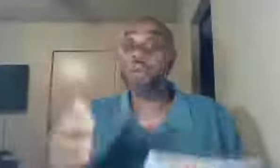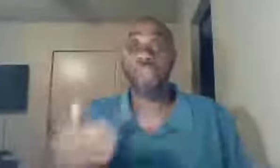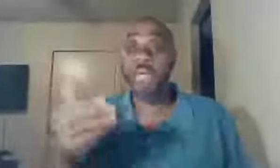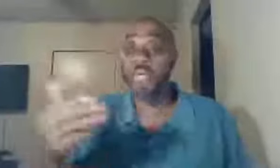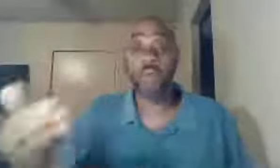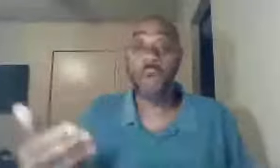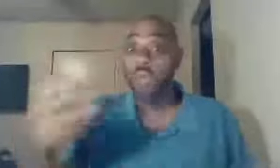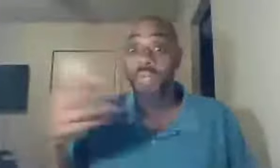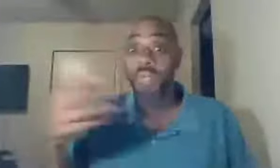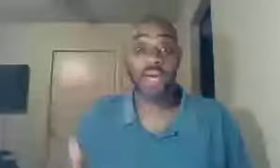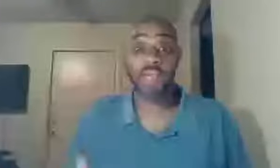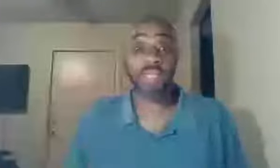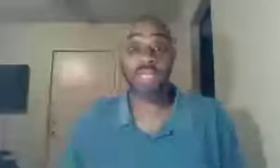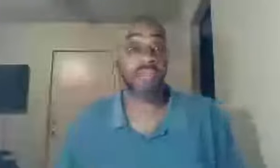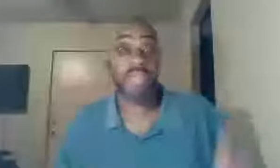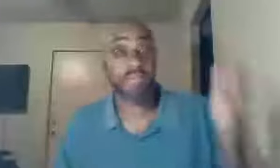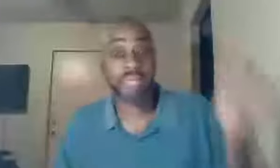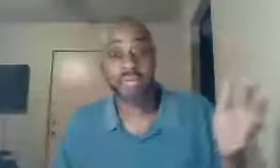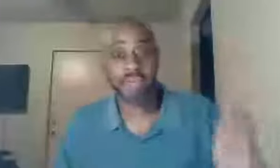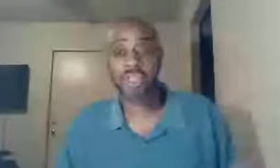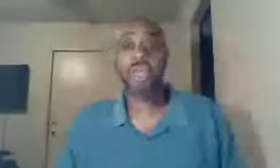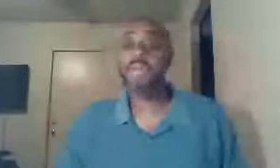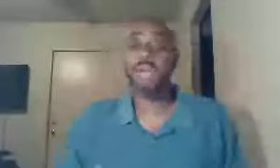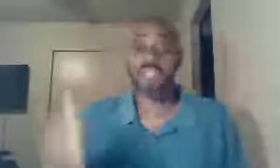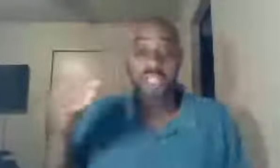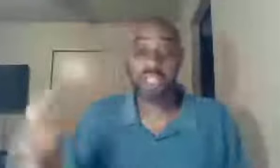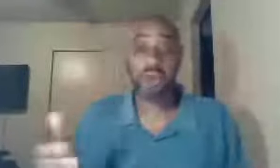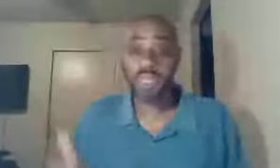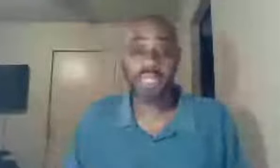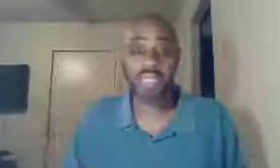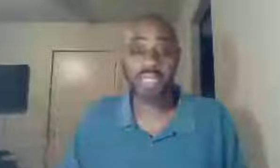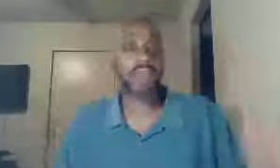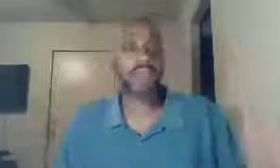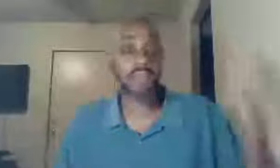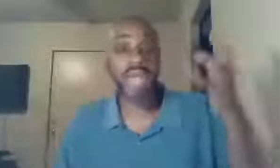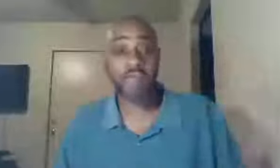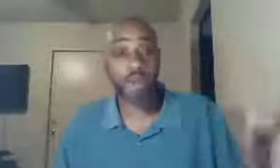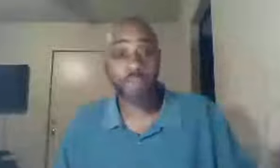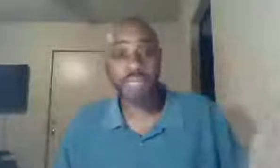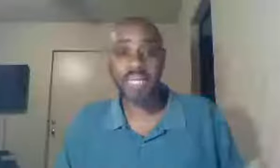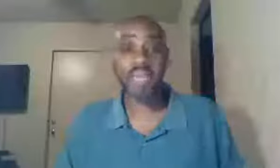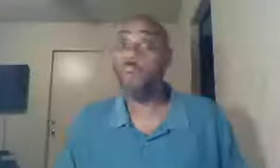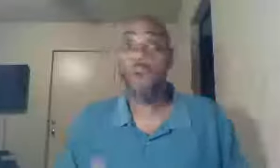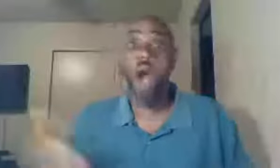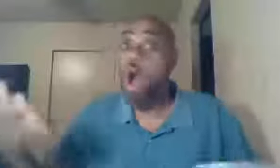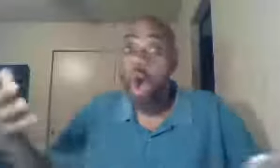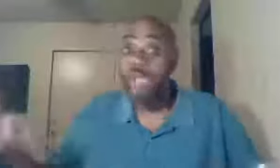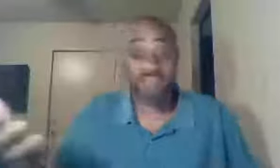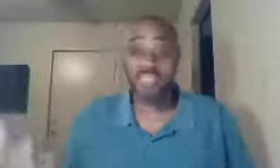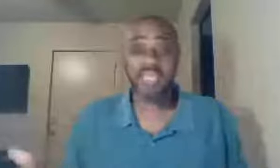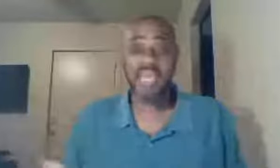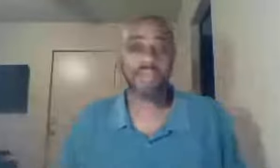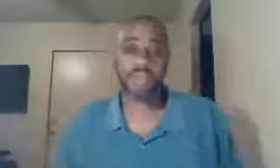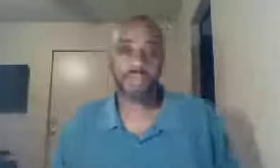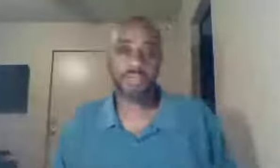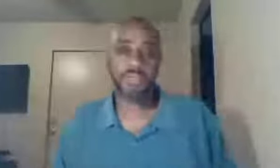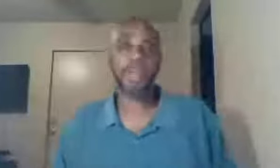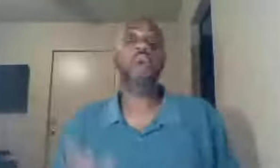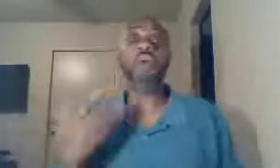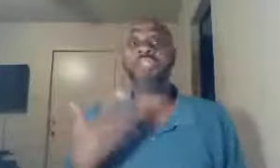so in the world, have unbelievers, and believers, we have the disobedient, and we have the obedient, and we're all living together, we're